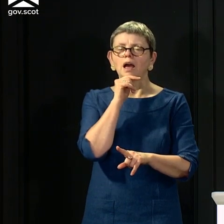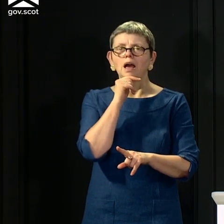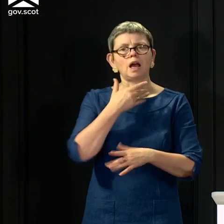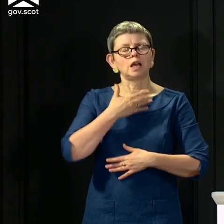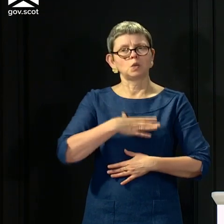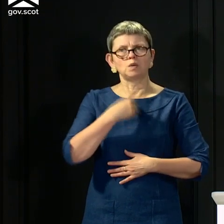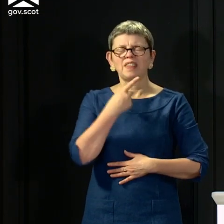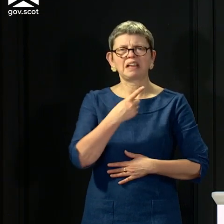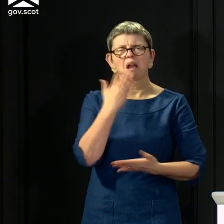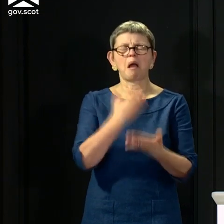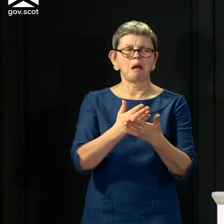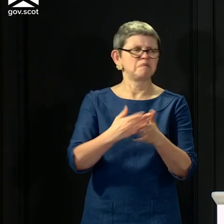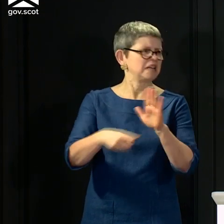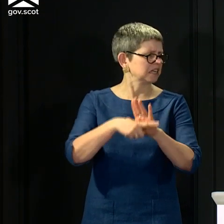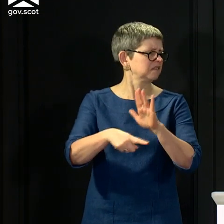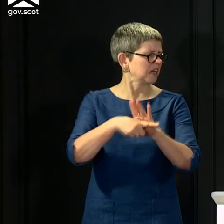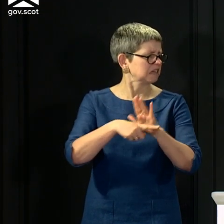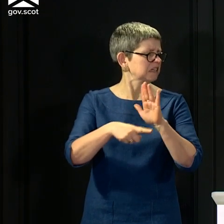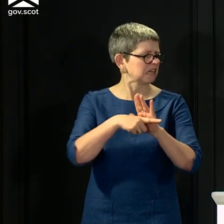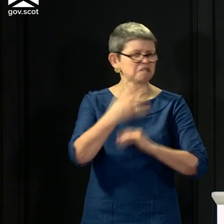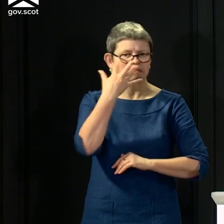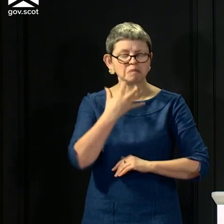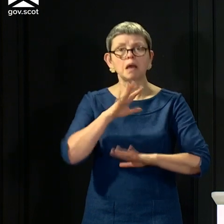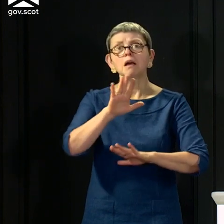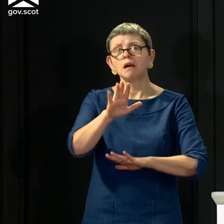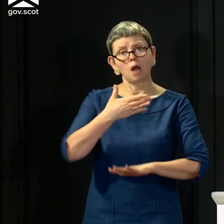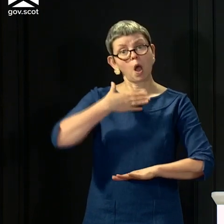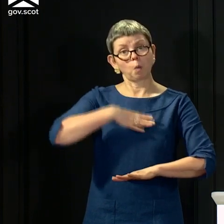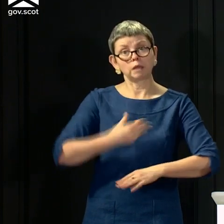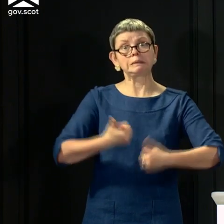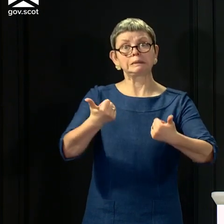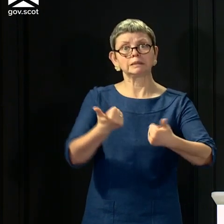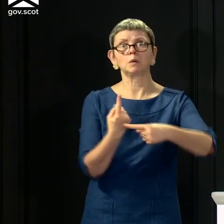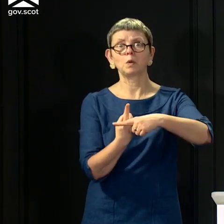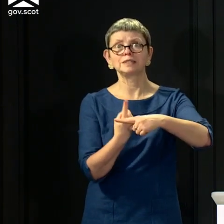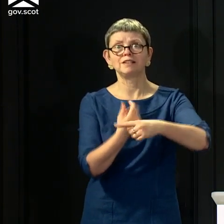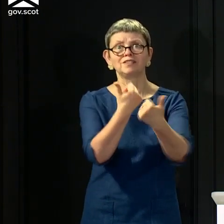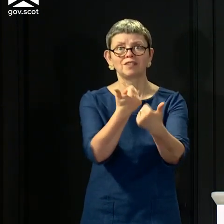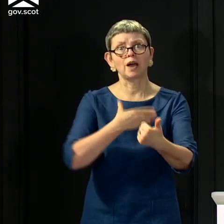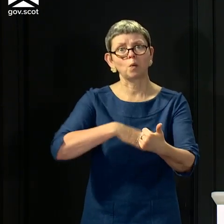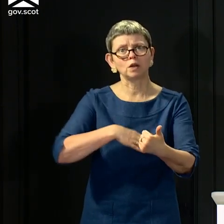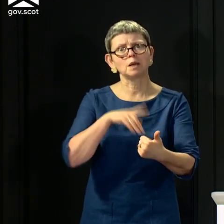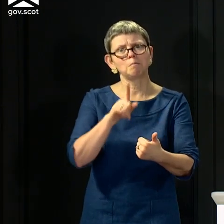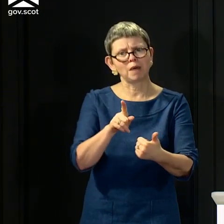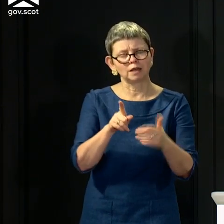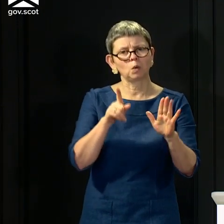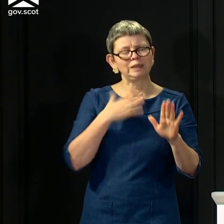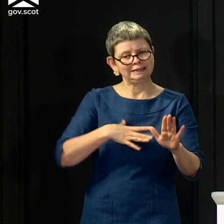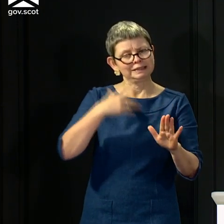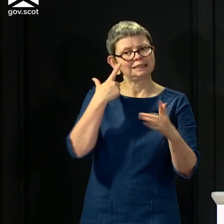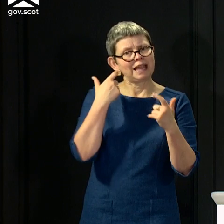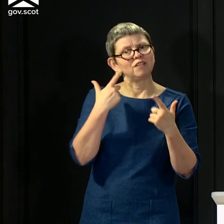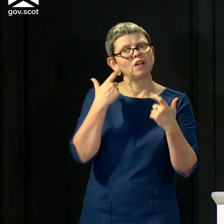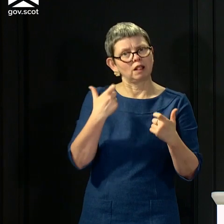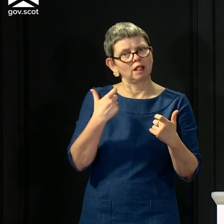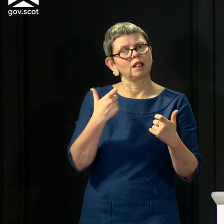all. I am desperate for the positive news just as much as everybody is. But it's about how we protect that positive news and build on it.